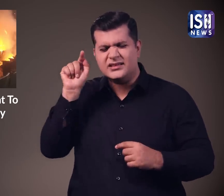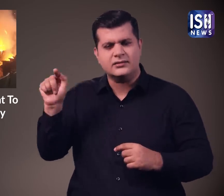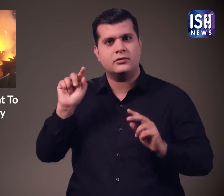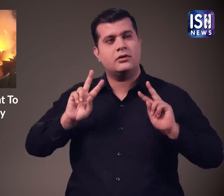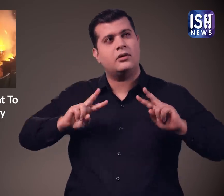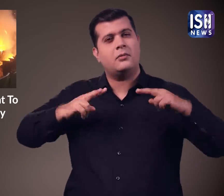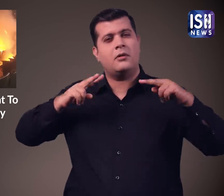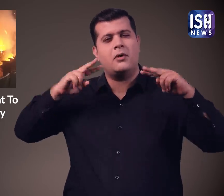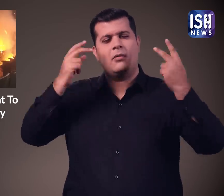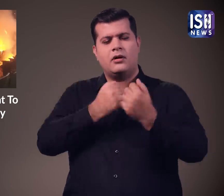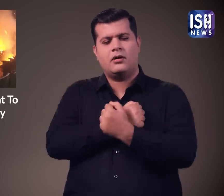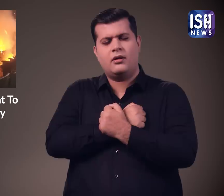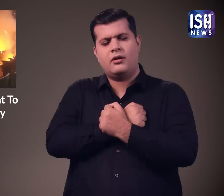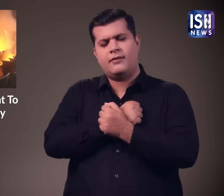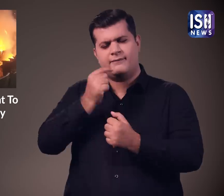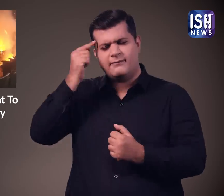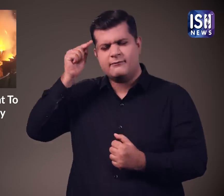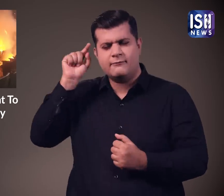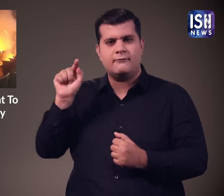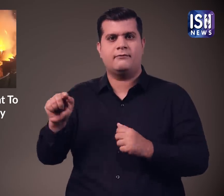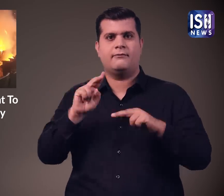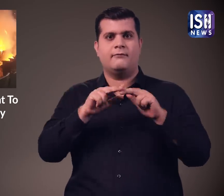following and people are crazy over him.